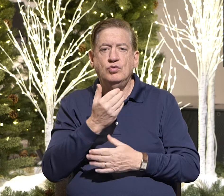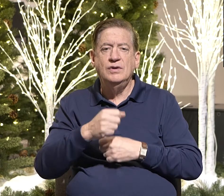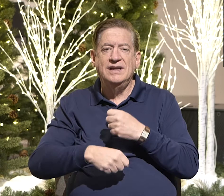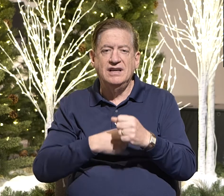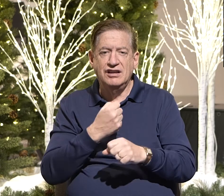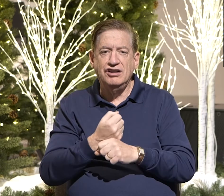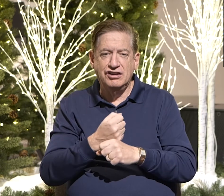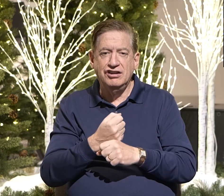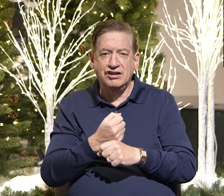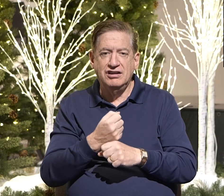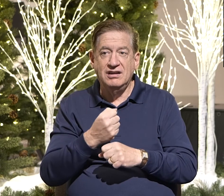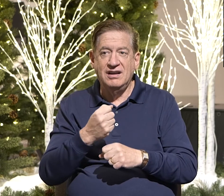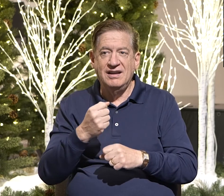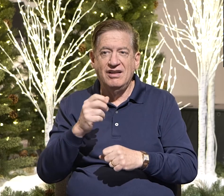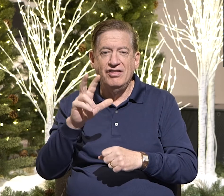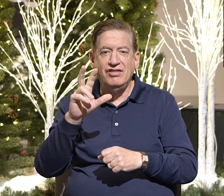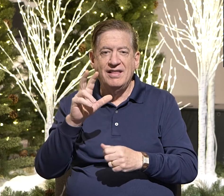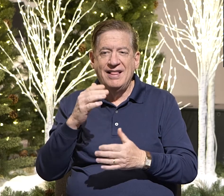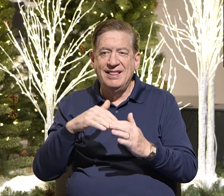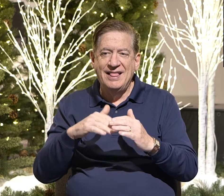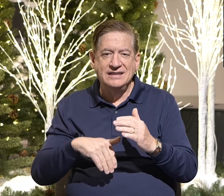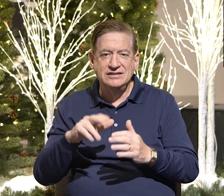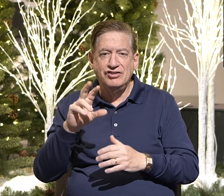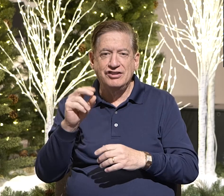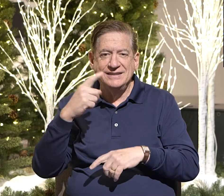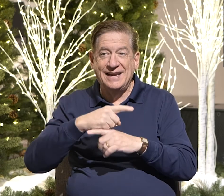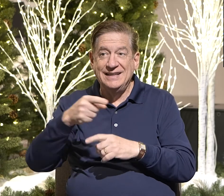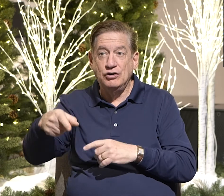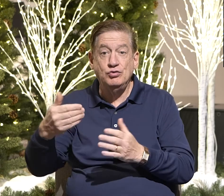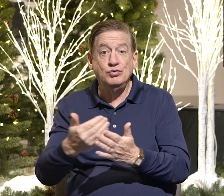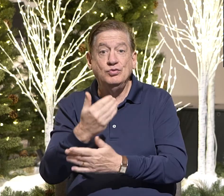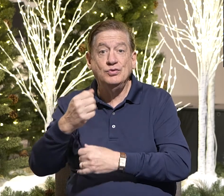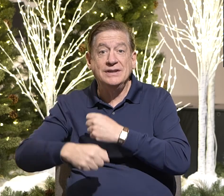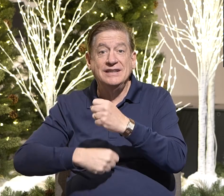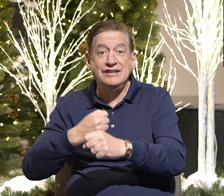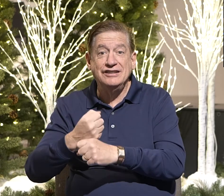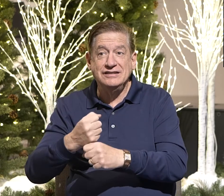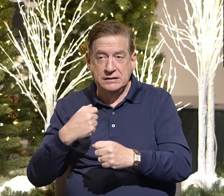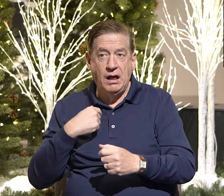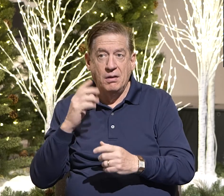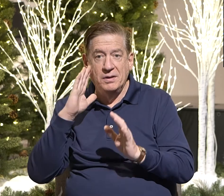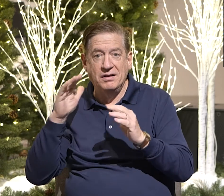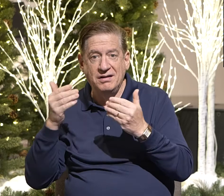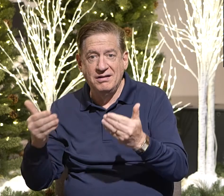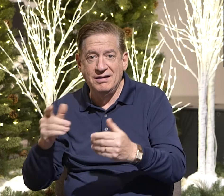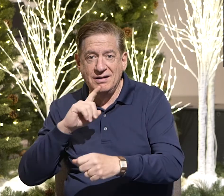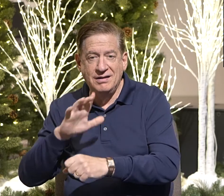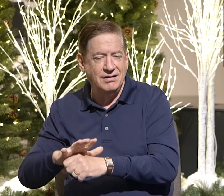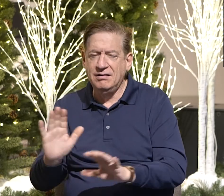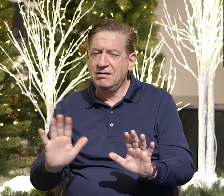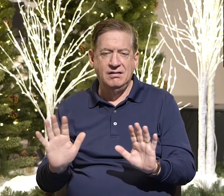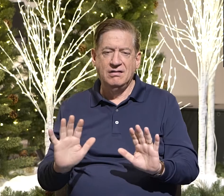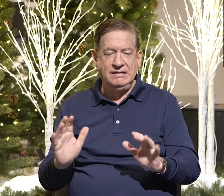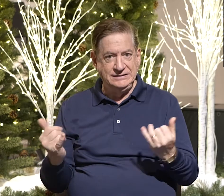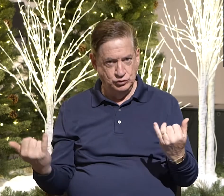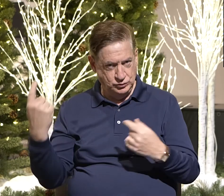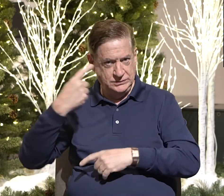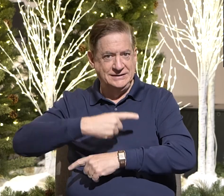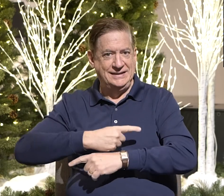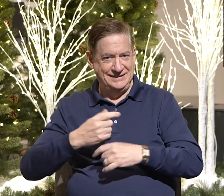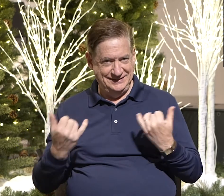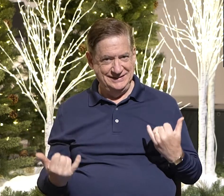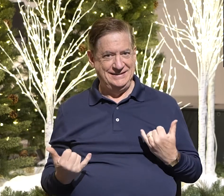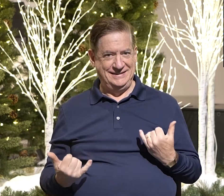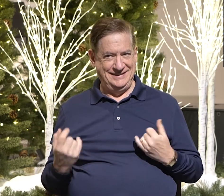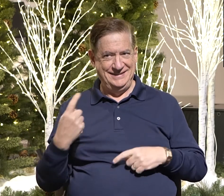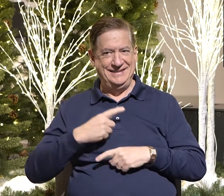That's not the day. Today is the day. Today is the day. I don't, it's literally the most important